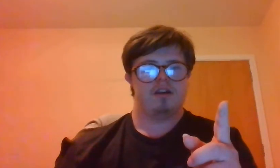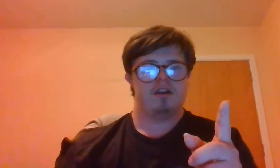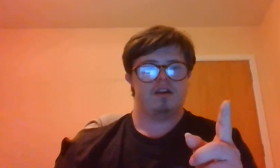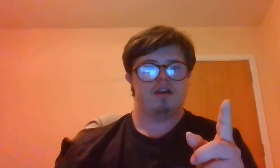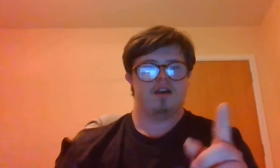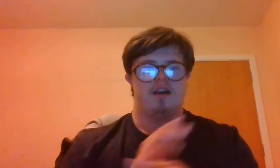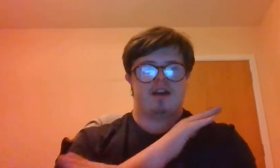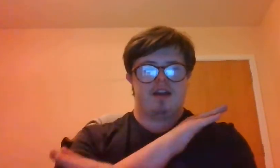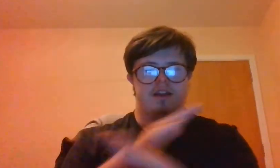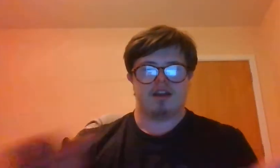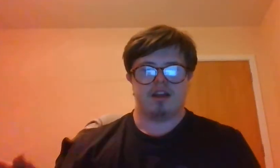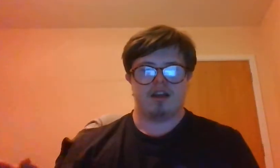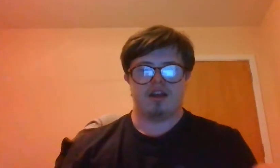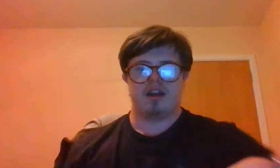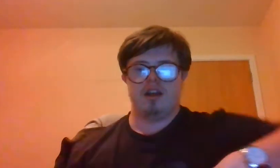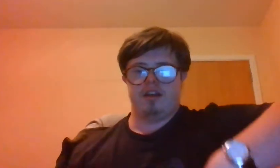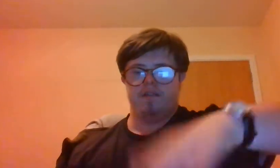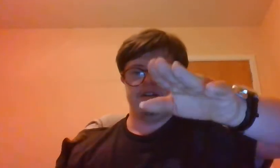I ain't leaving.